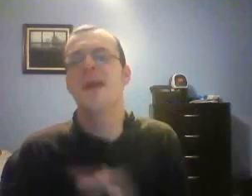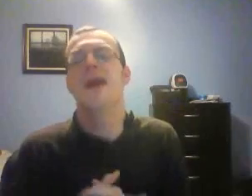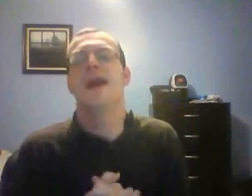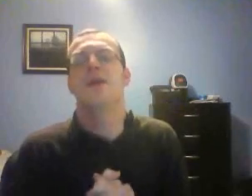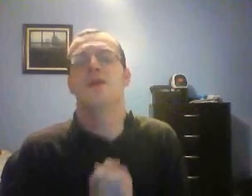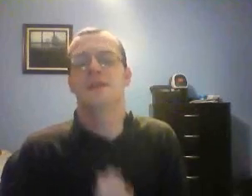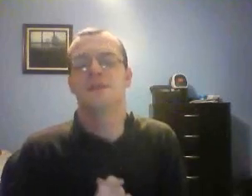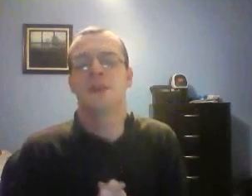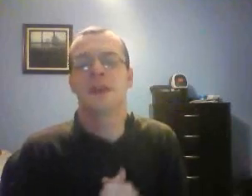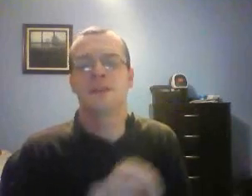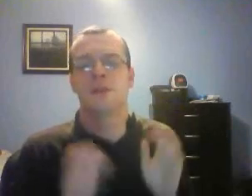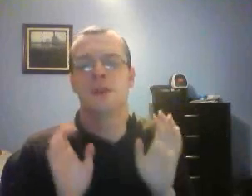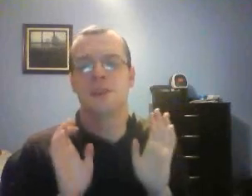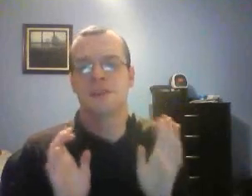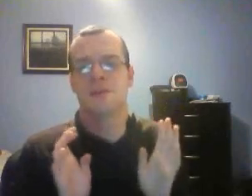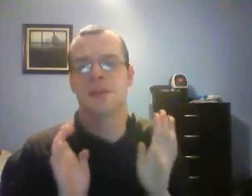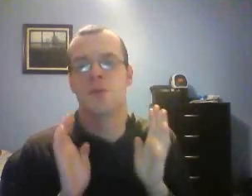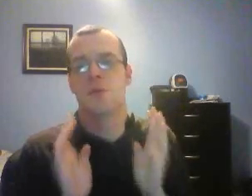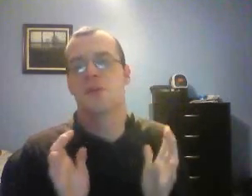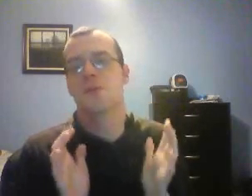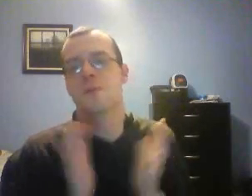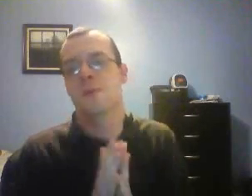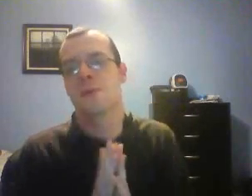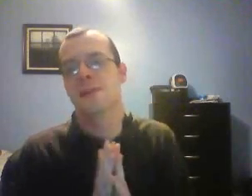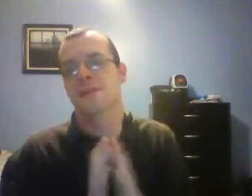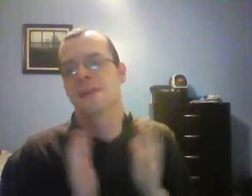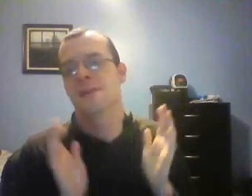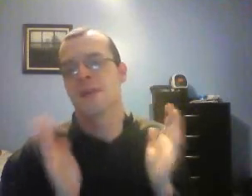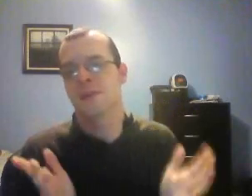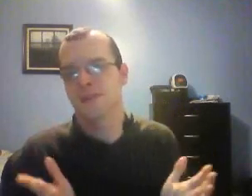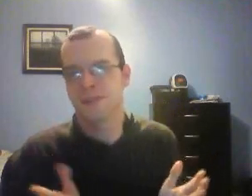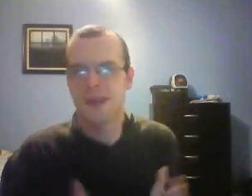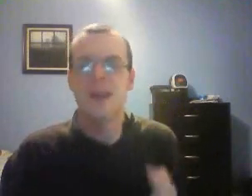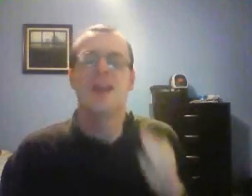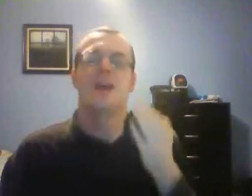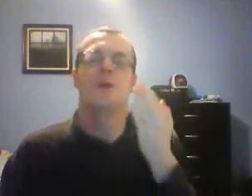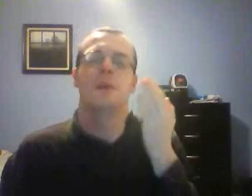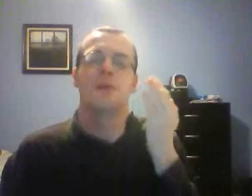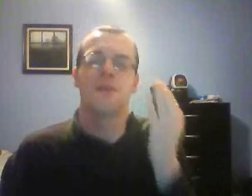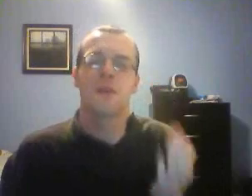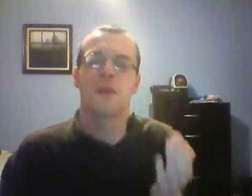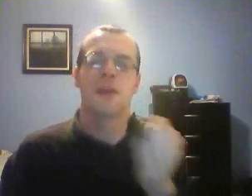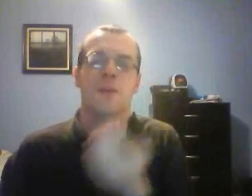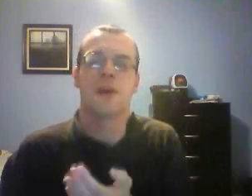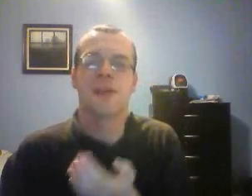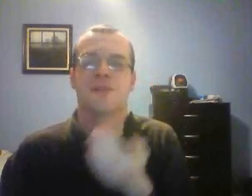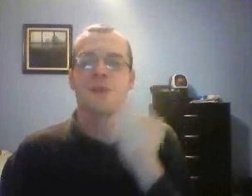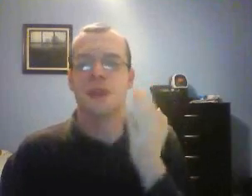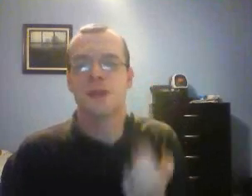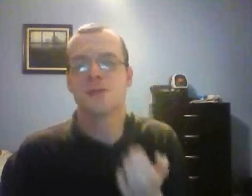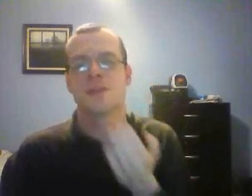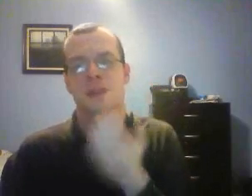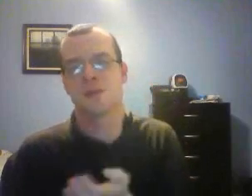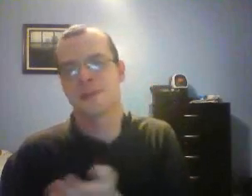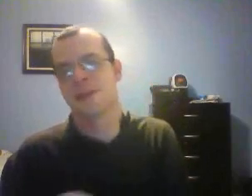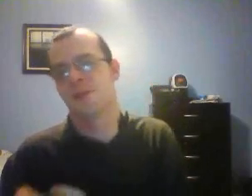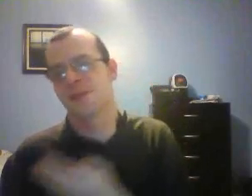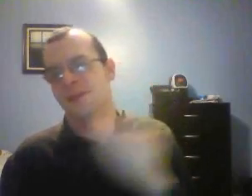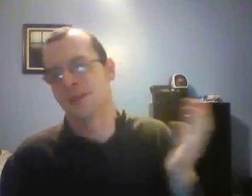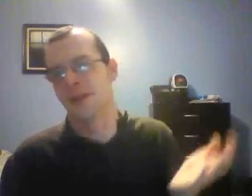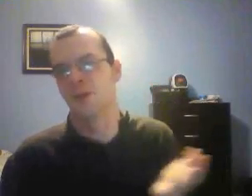I know this one is going to be something worth remembering. It's going to leave images that will be withstood in our minds for years and years to come. This is not